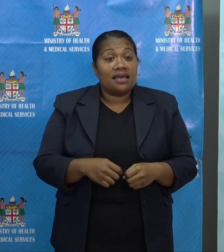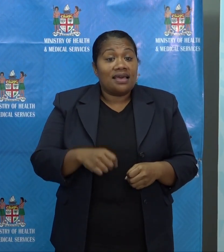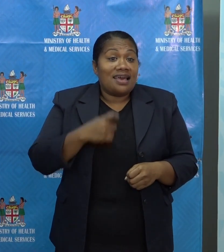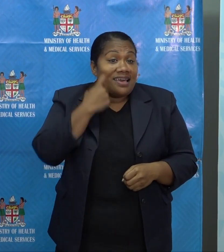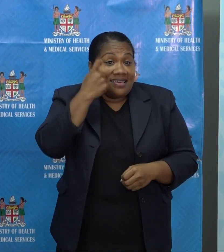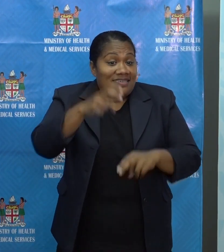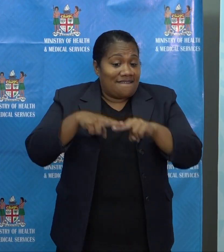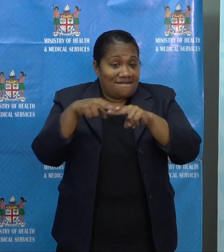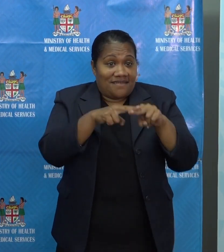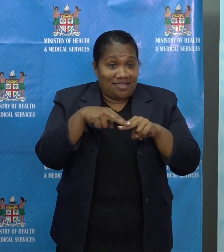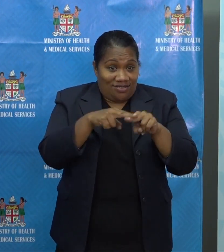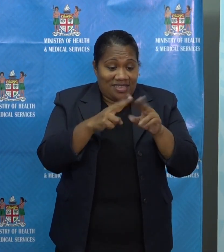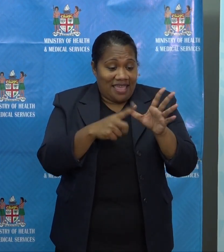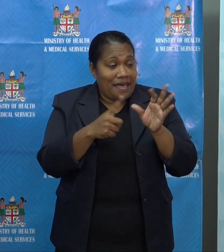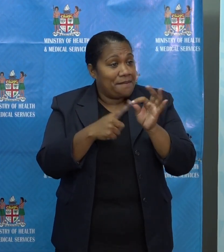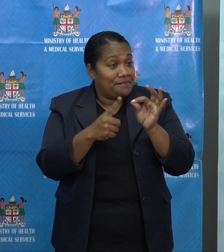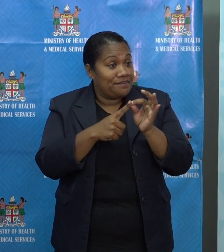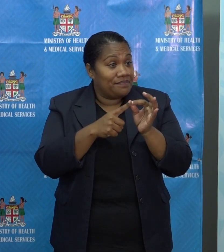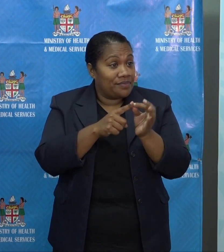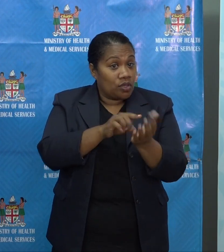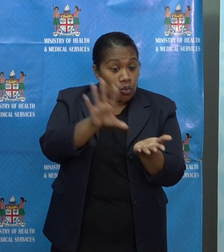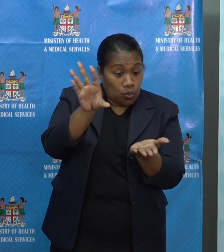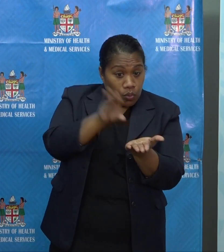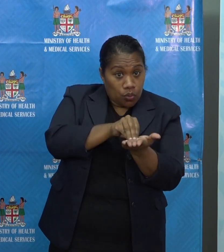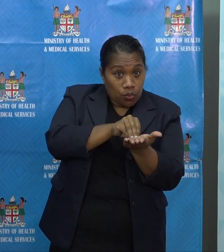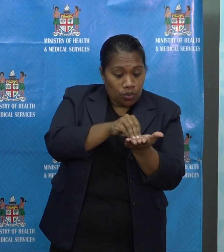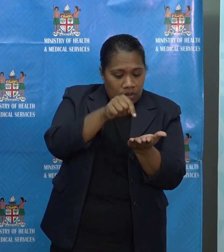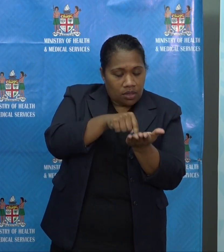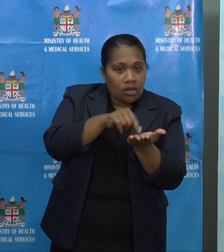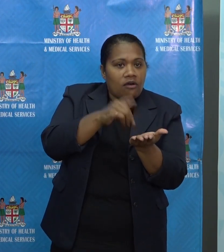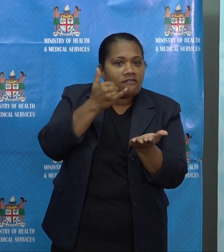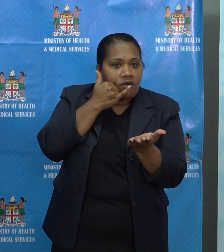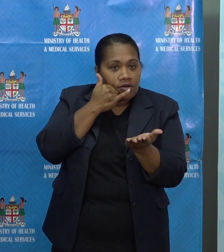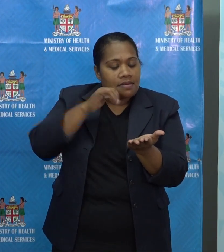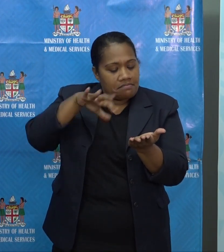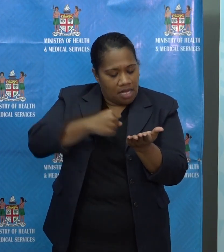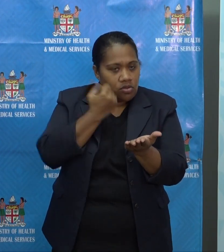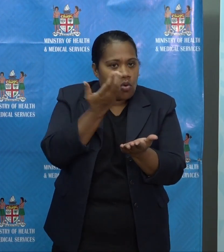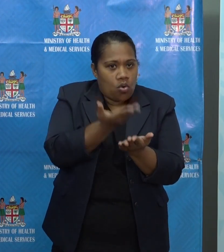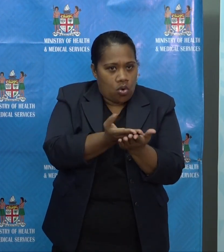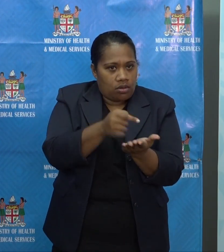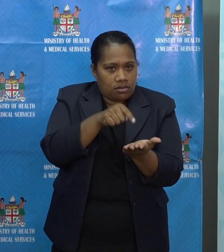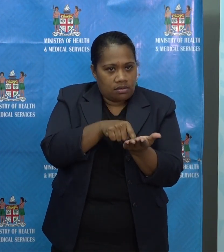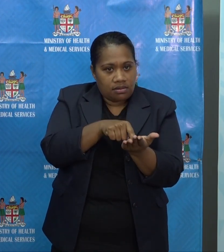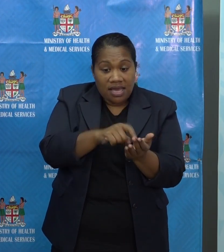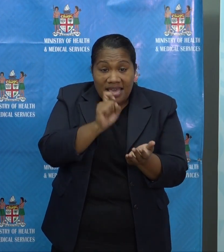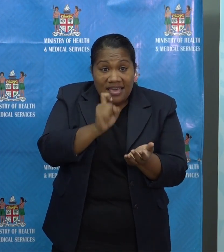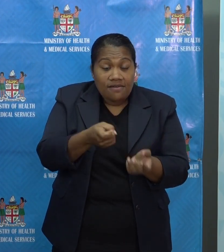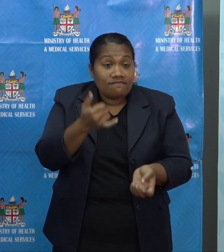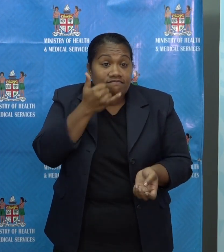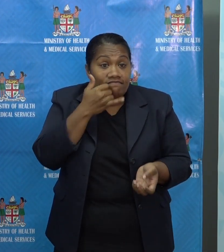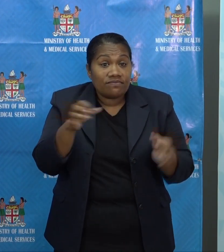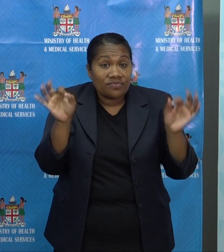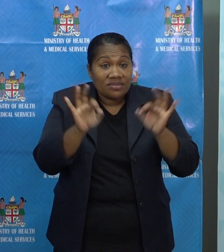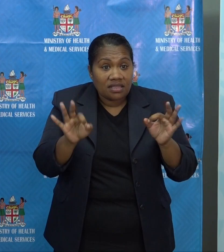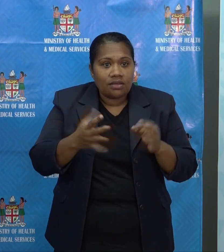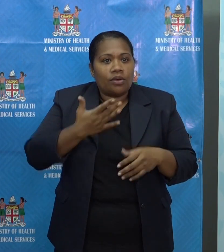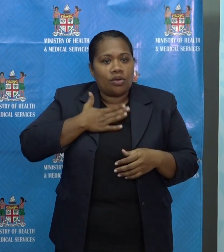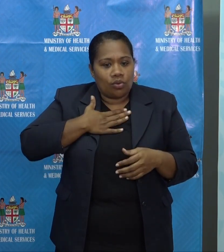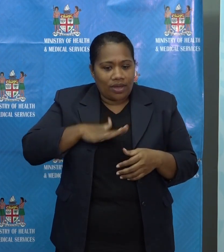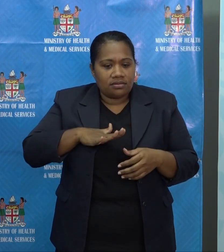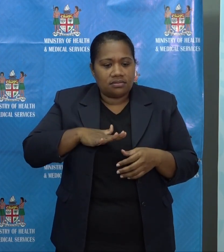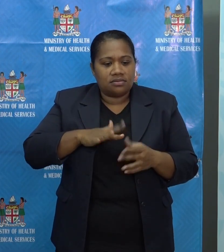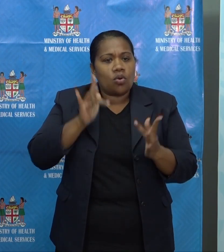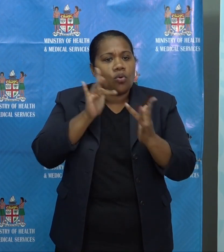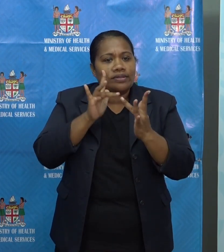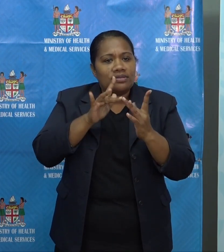and must keep it switched on. If they don't have a phone, we want their contact tracing details to be registered.